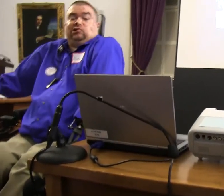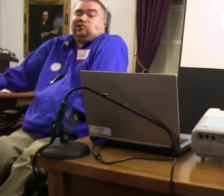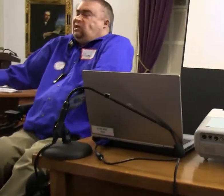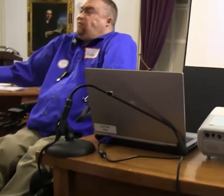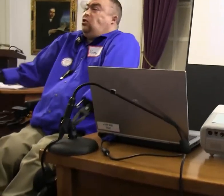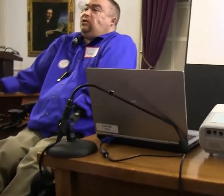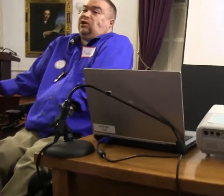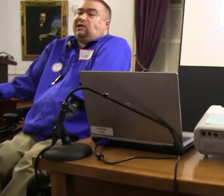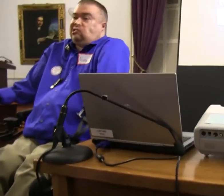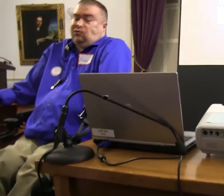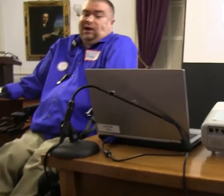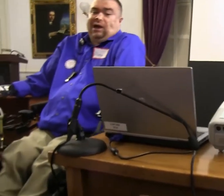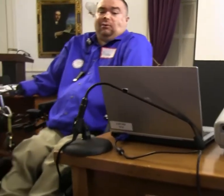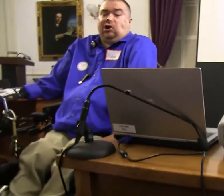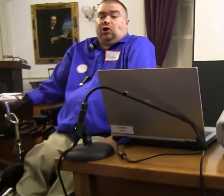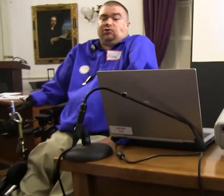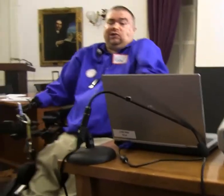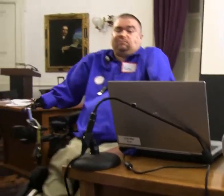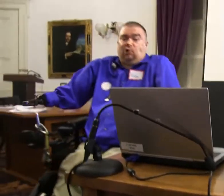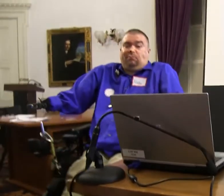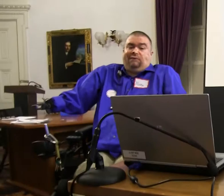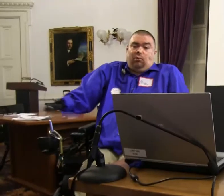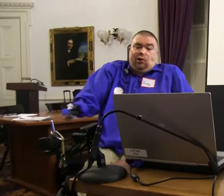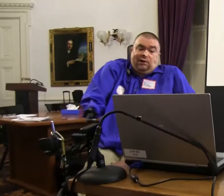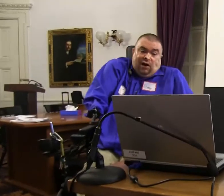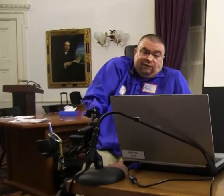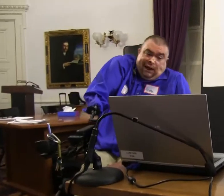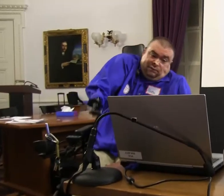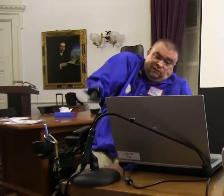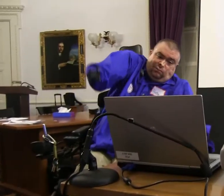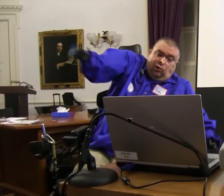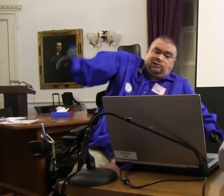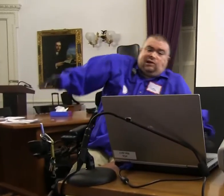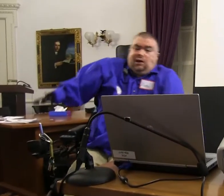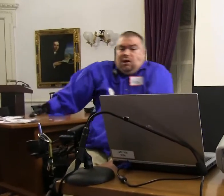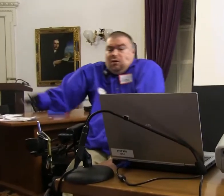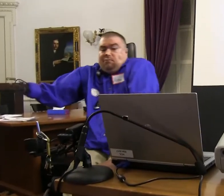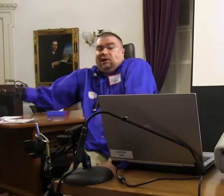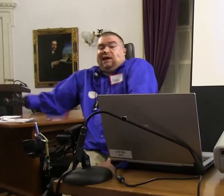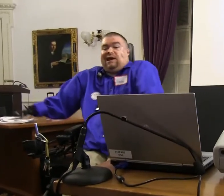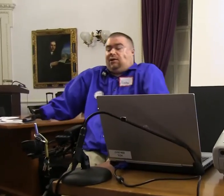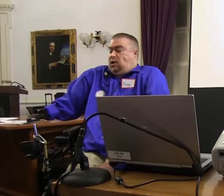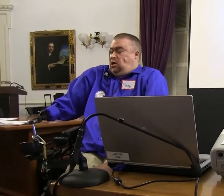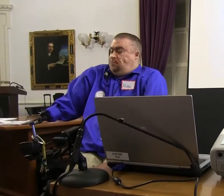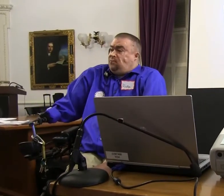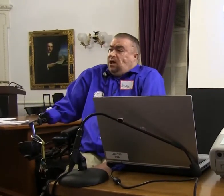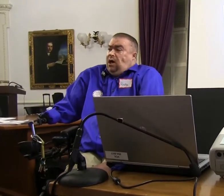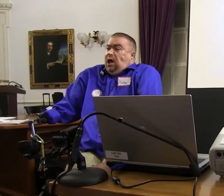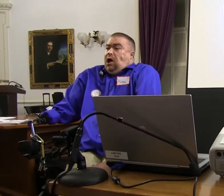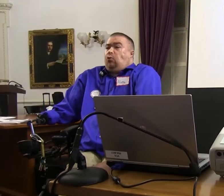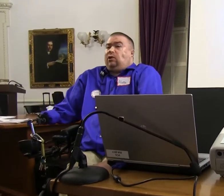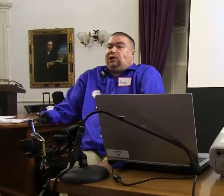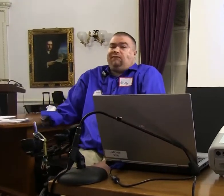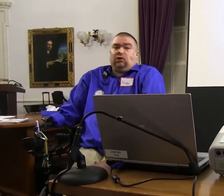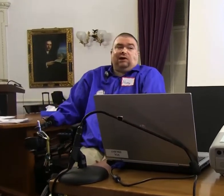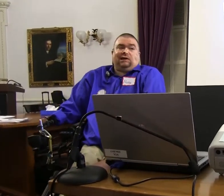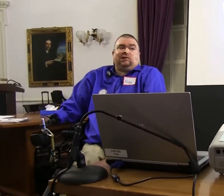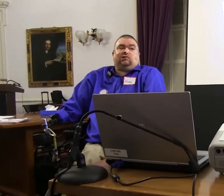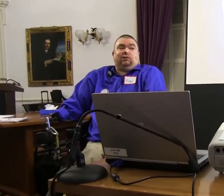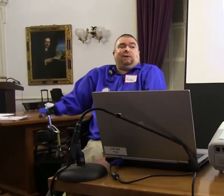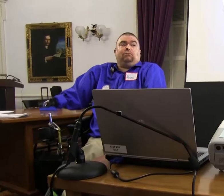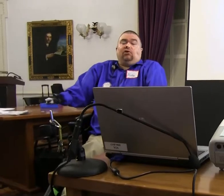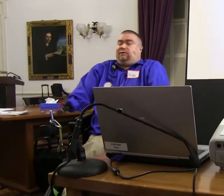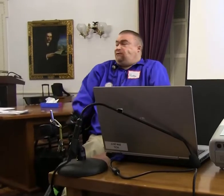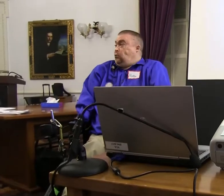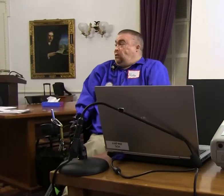So, just to give you a little history, and I'm going to go through these point by point of adaptive sports, but again, really if you look at